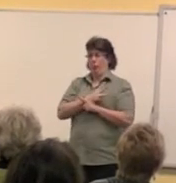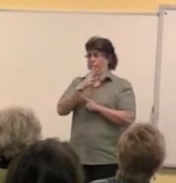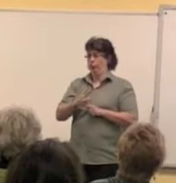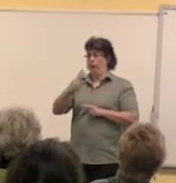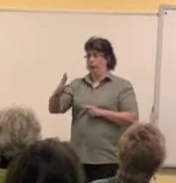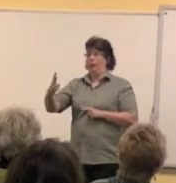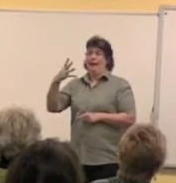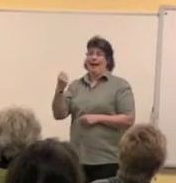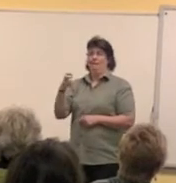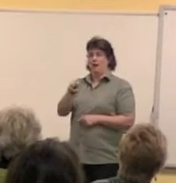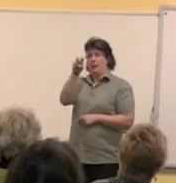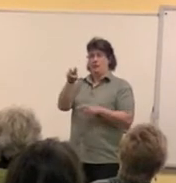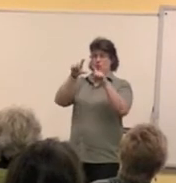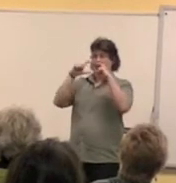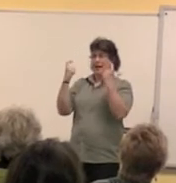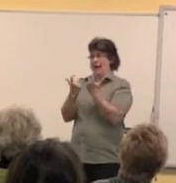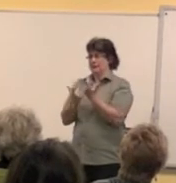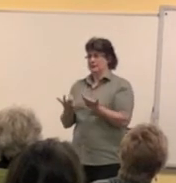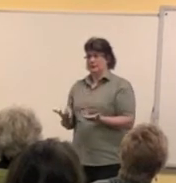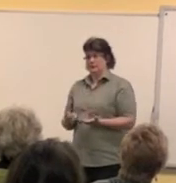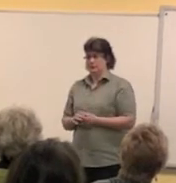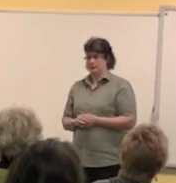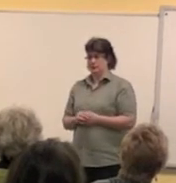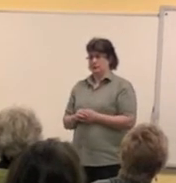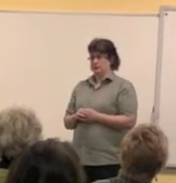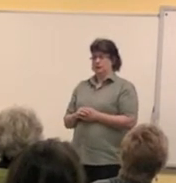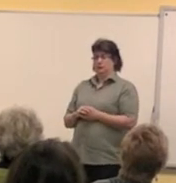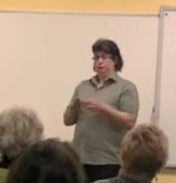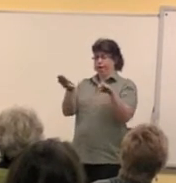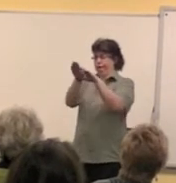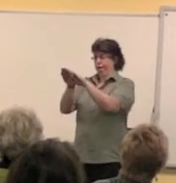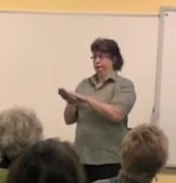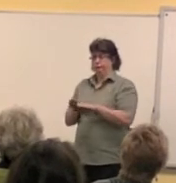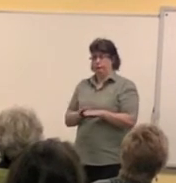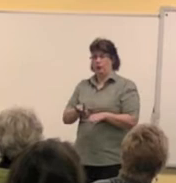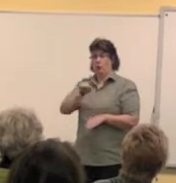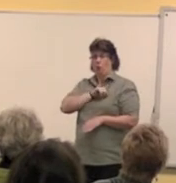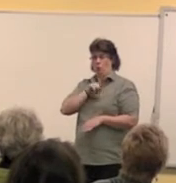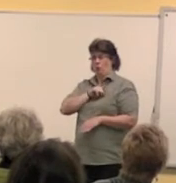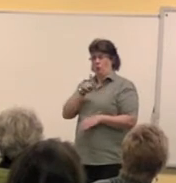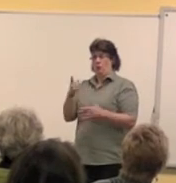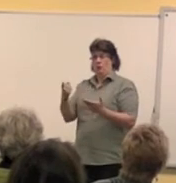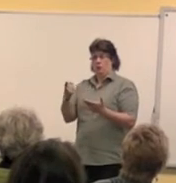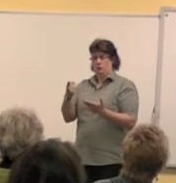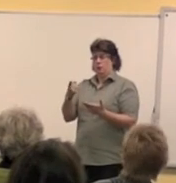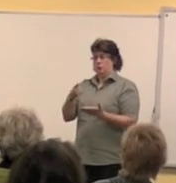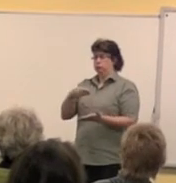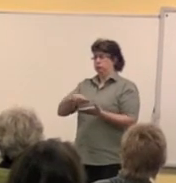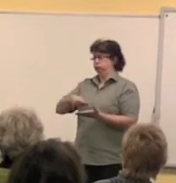Um, now, the classes are inclined in the course of the high courses are involved, and we're not too